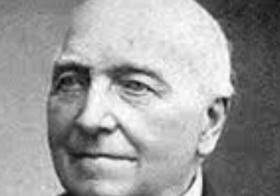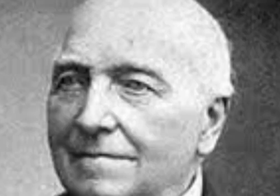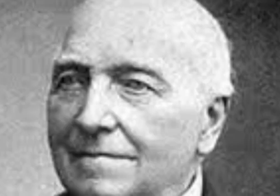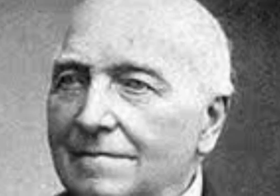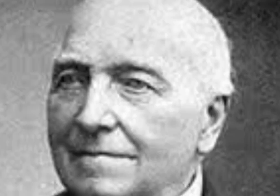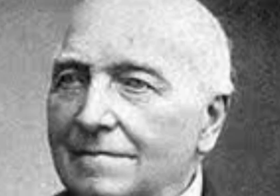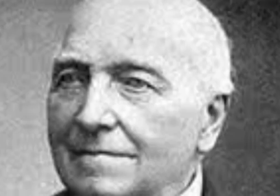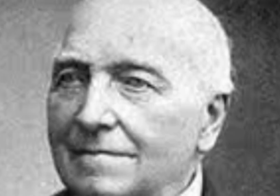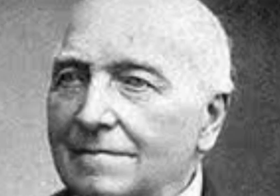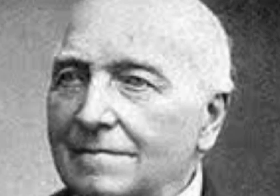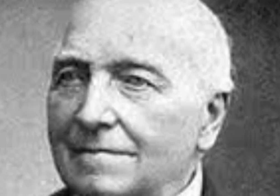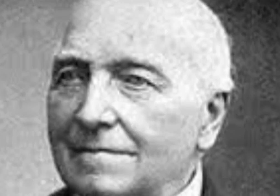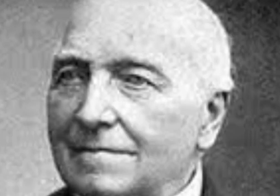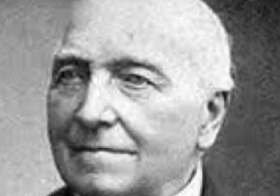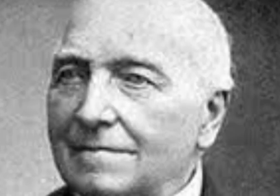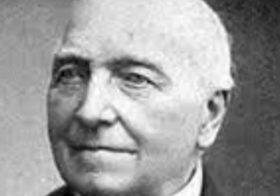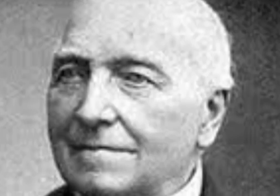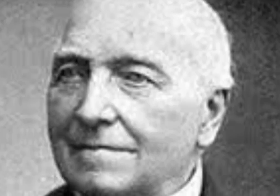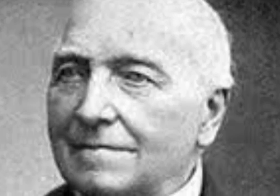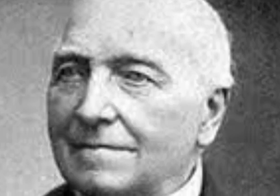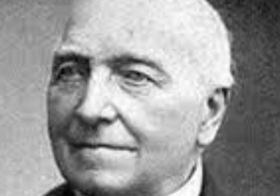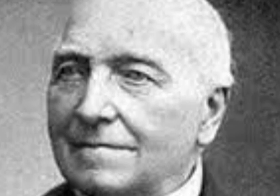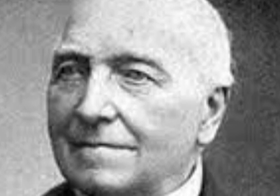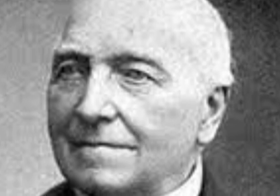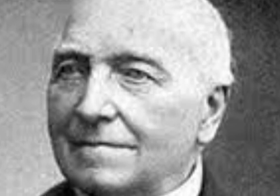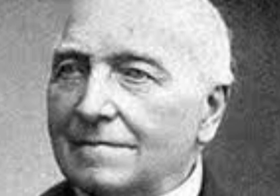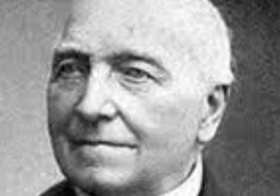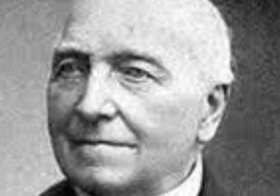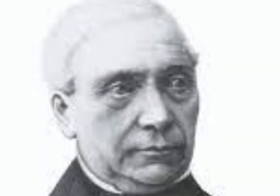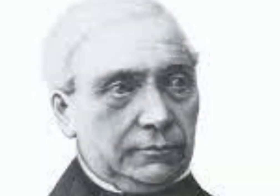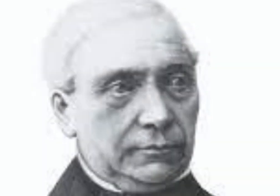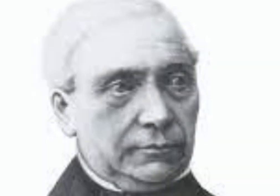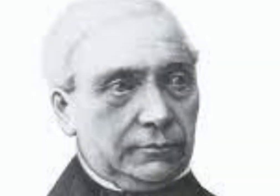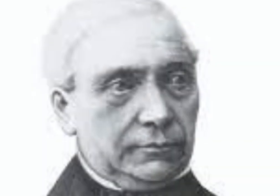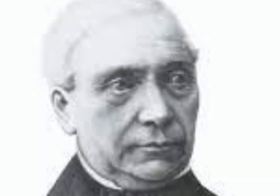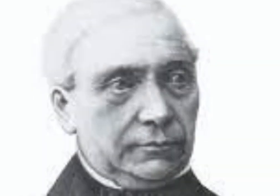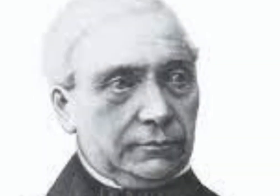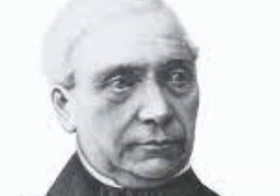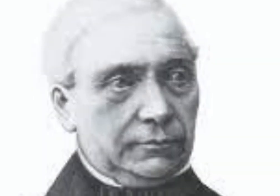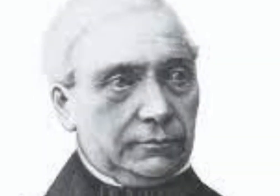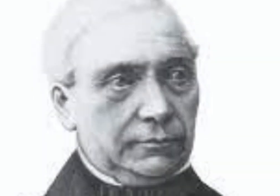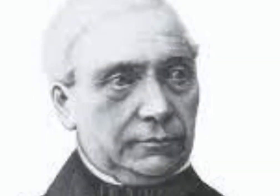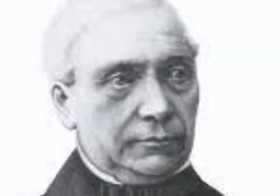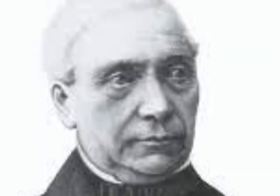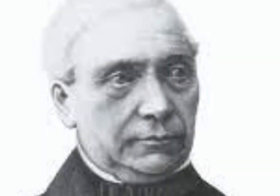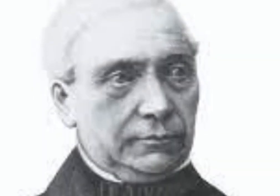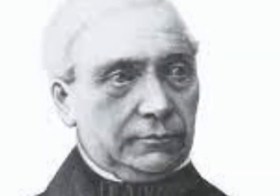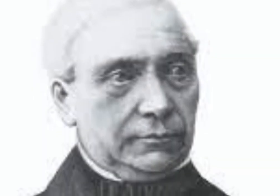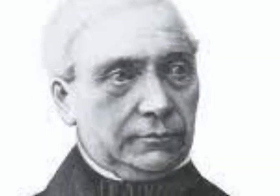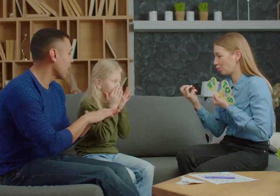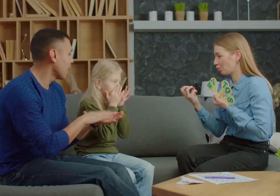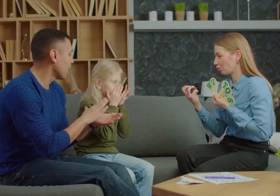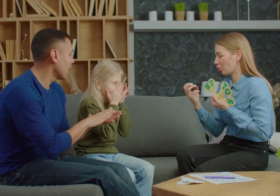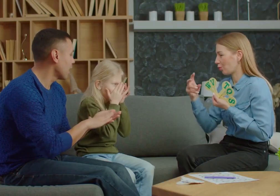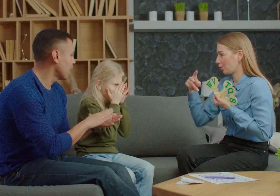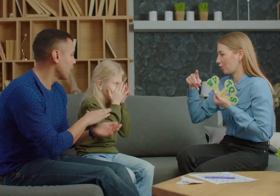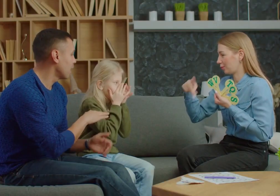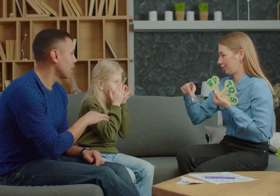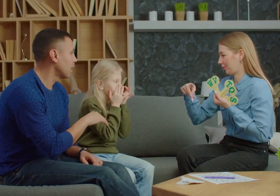was one of the first advocates for deaf culture and sign language. He was born on September 30, 1803 in Saint-Net-Laurier, France. He